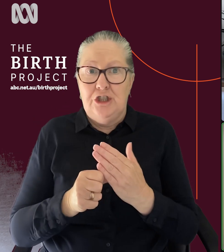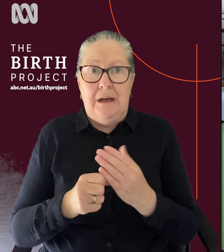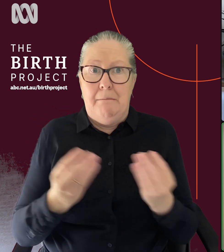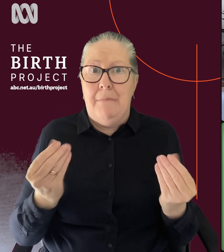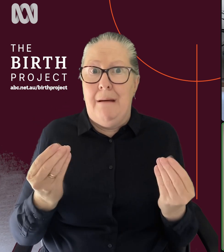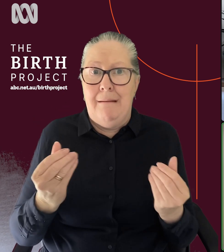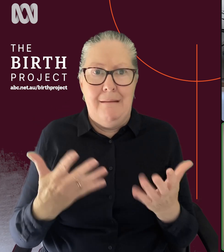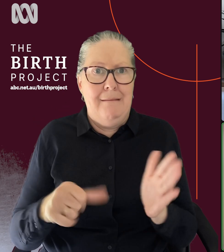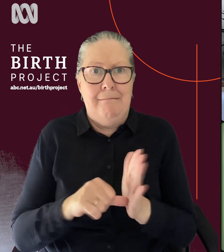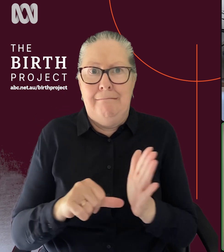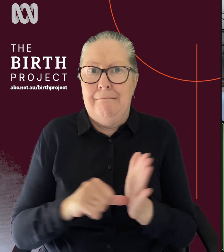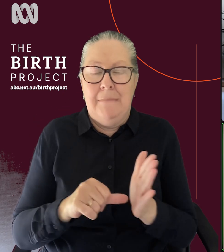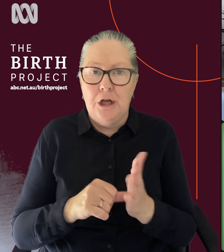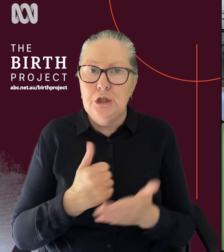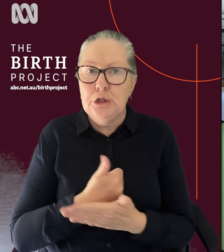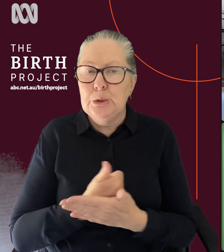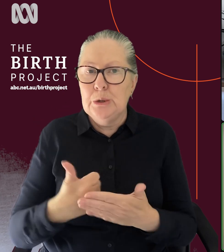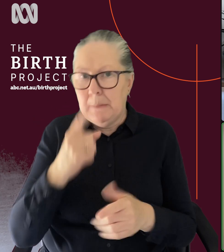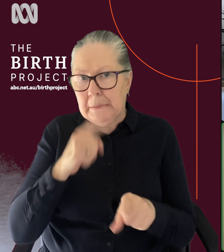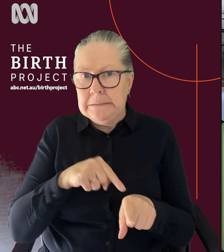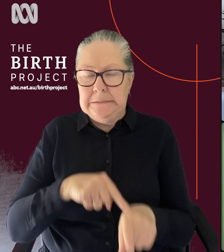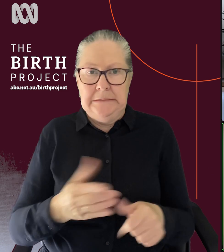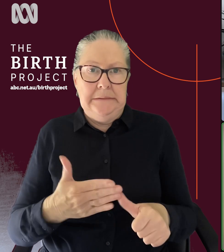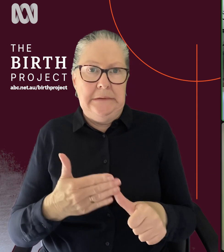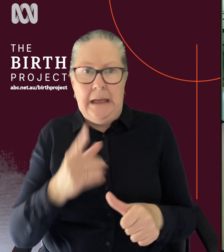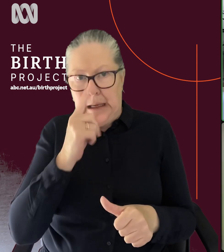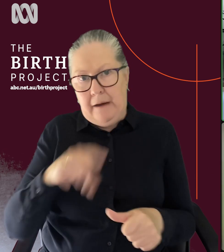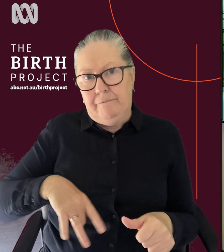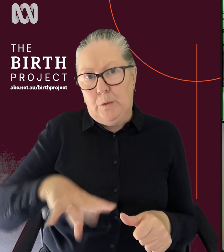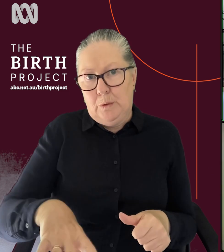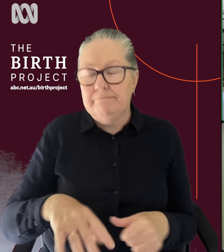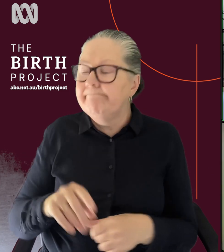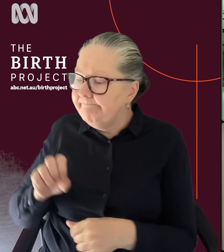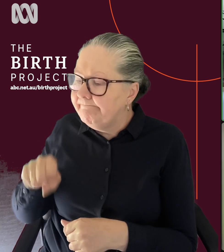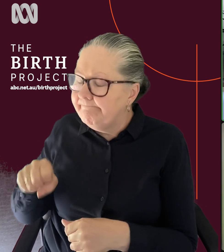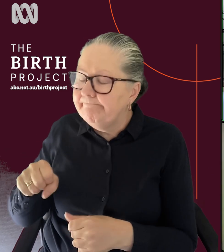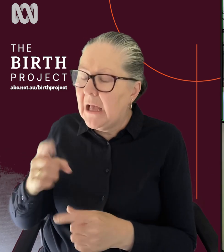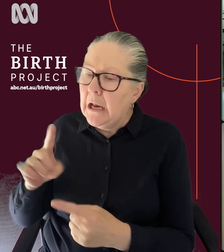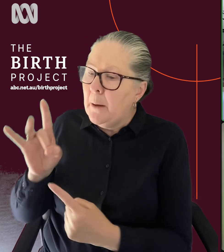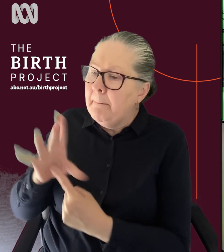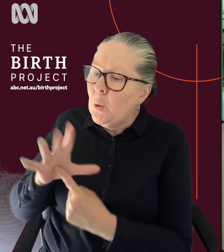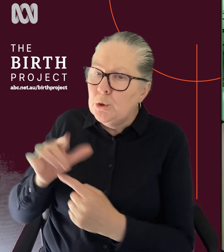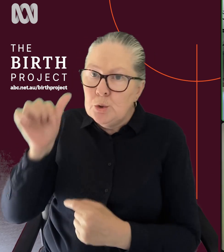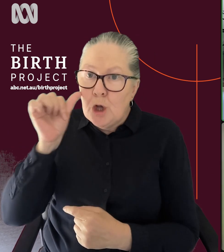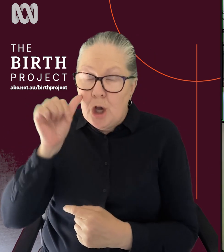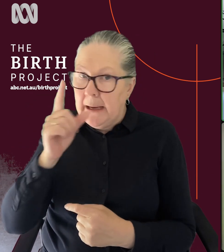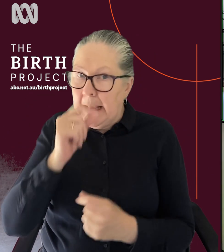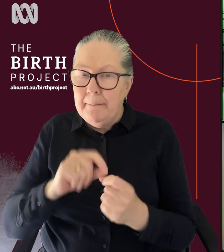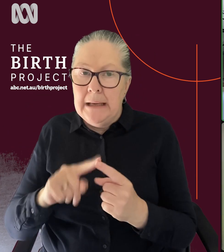is a huge one that usually decides for people. Yeah, absolutely. And really important to note here, I know it can be quite divisive,